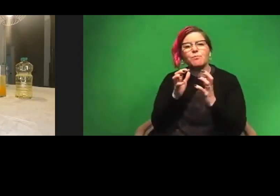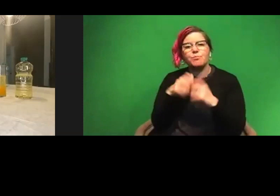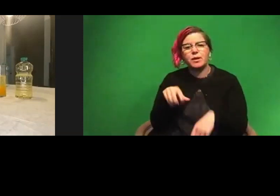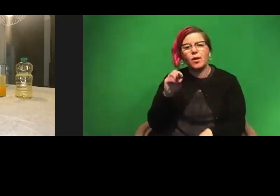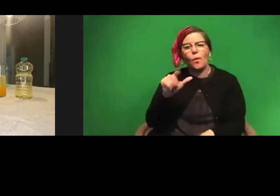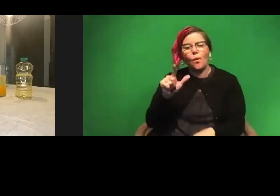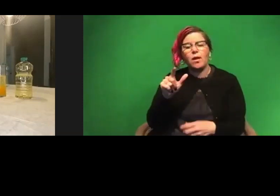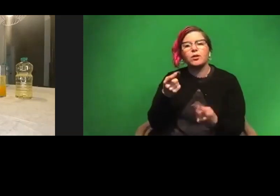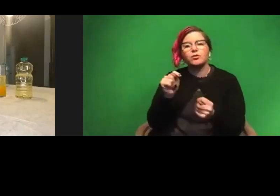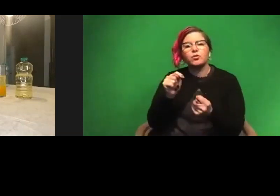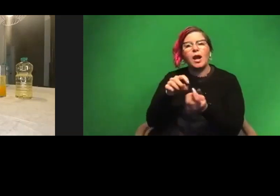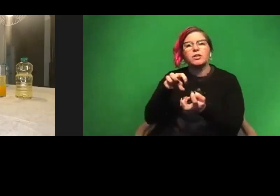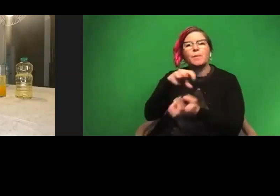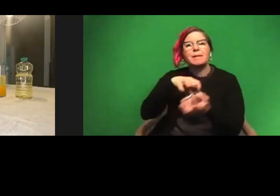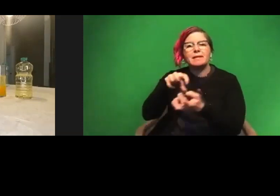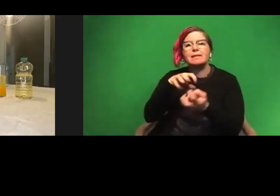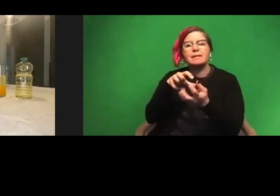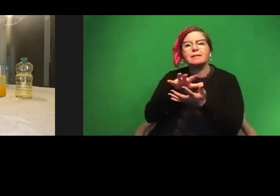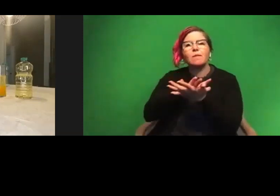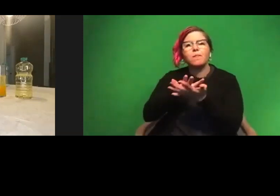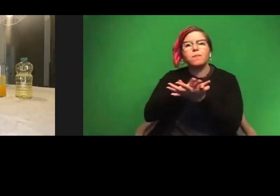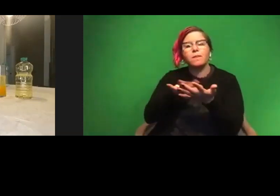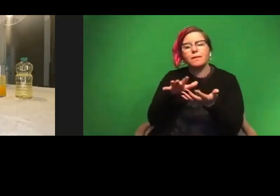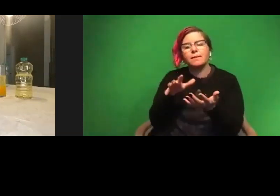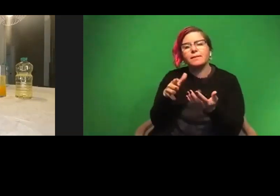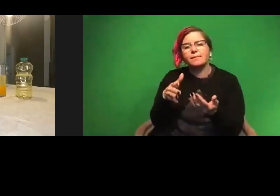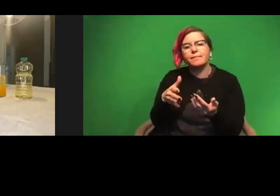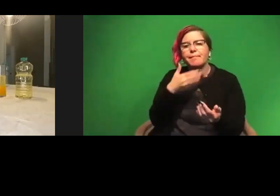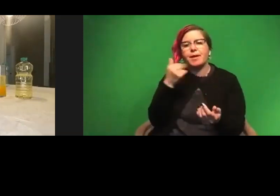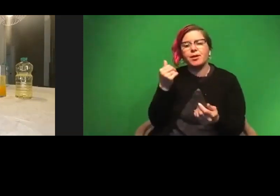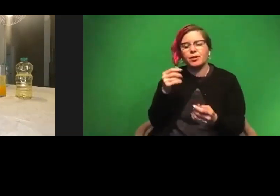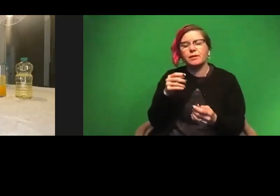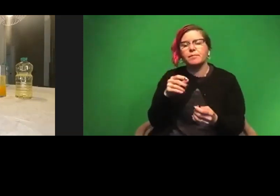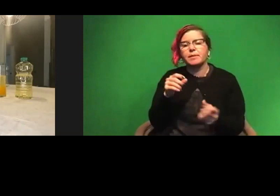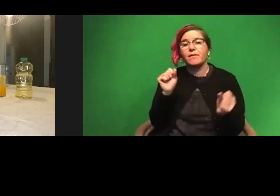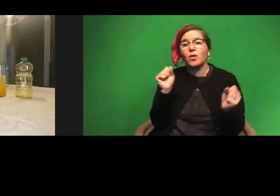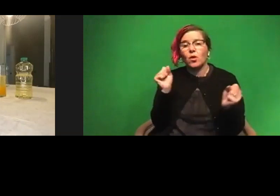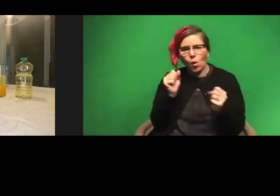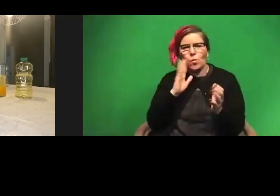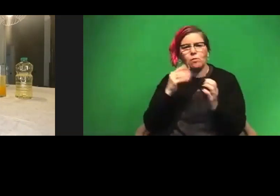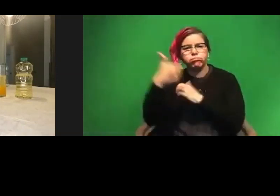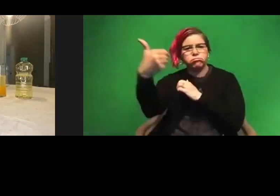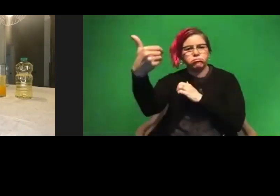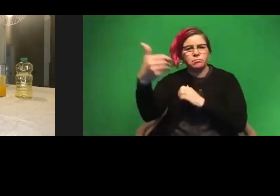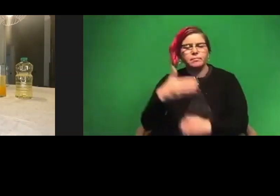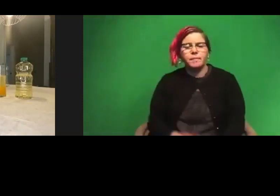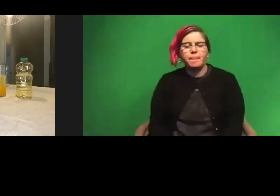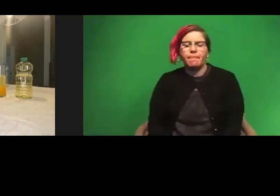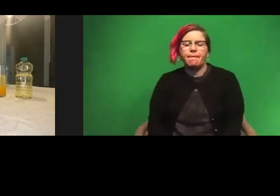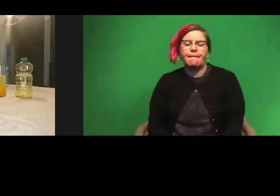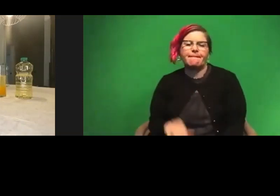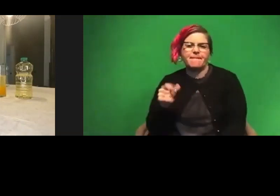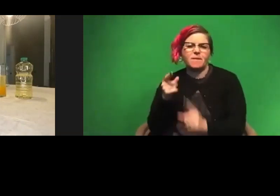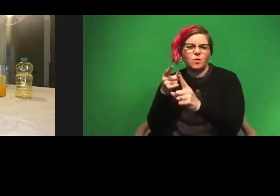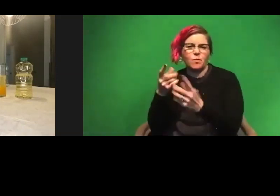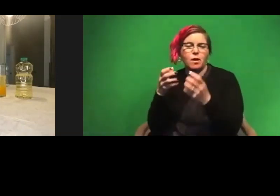to allow the both of them to mix together versus staying separate from each other. And that's why when washing dishes or